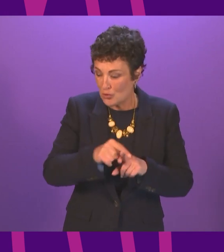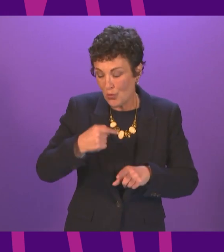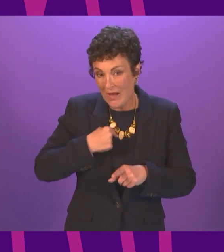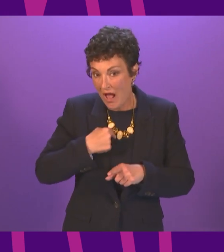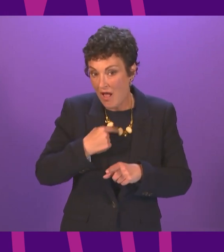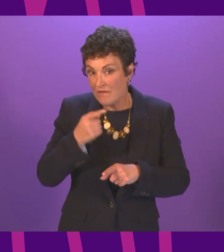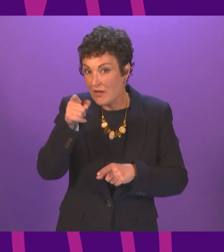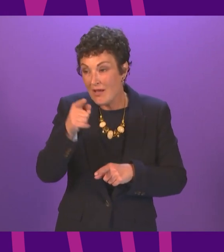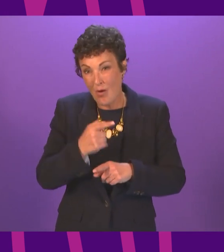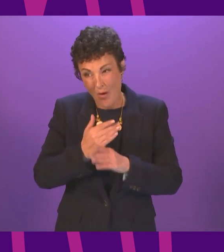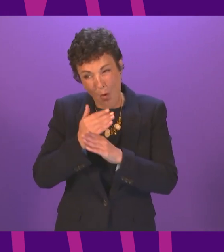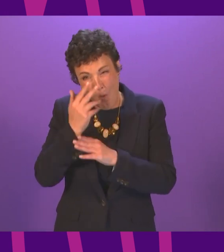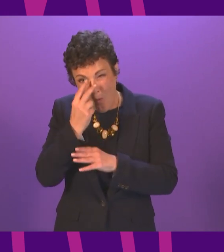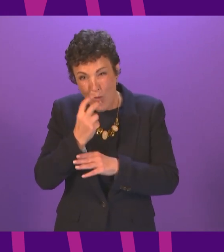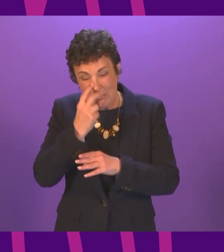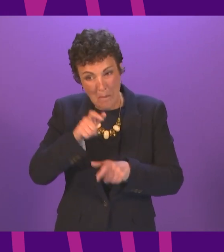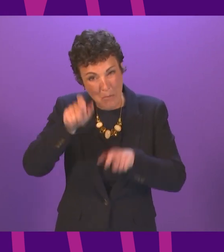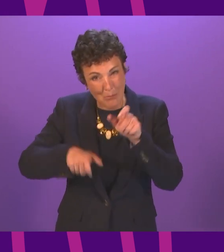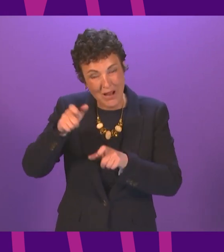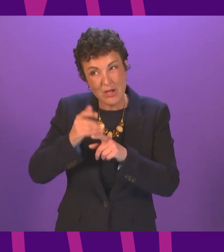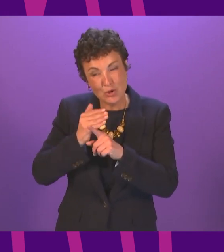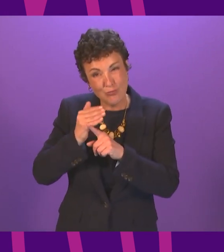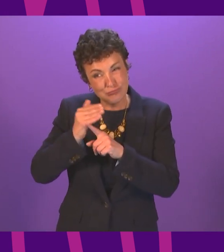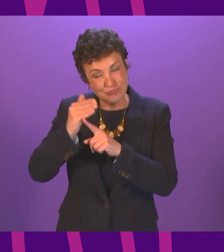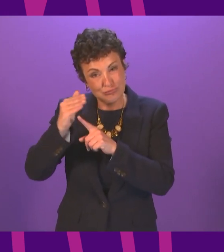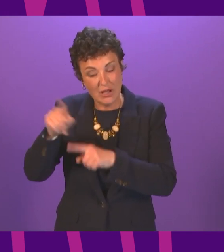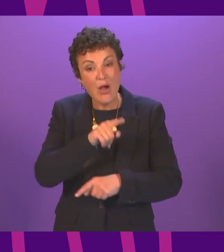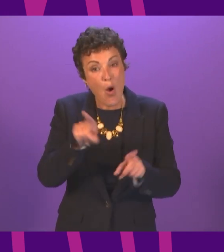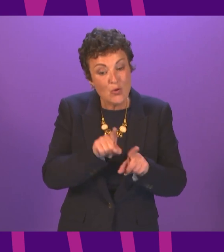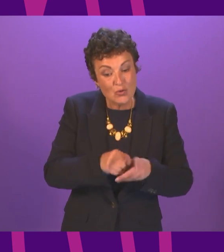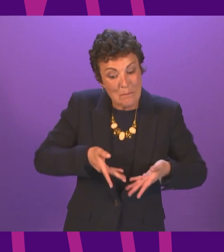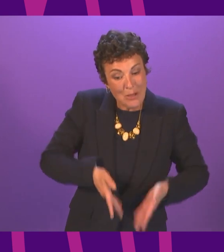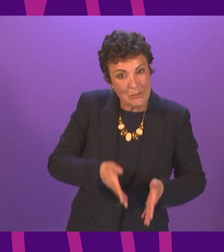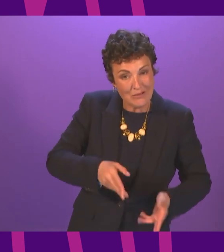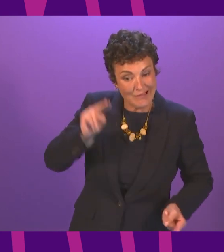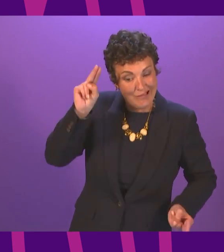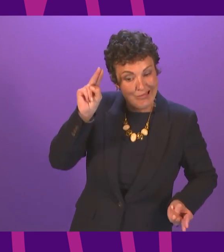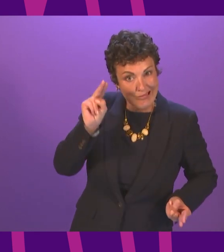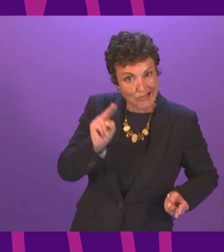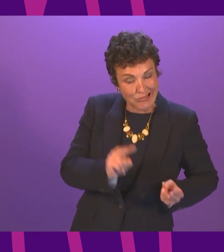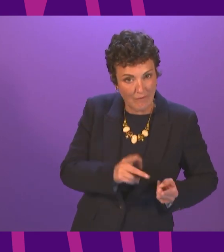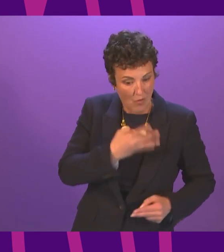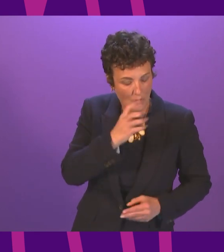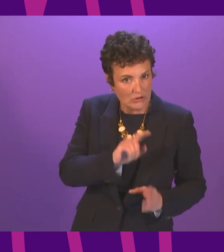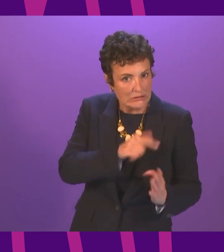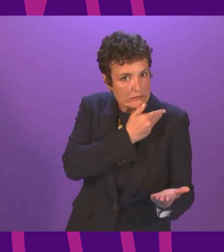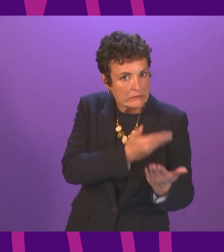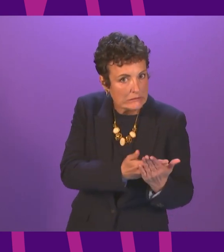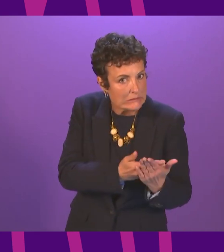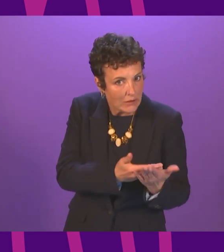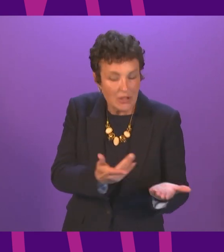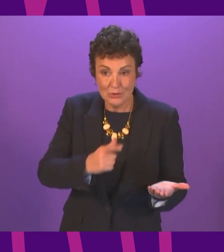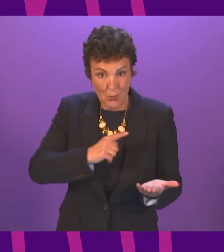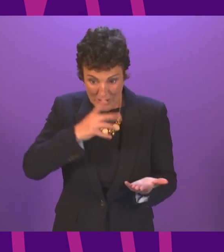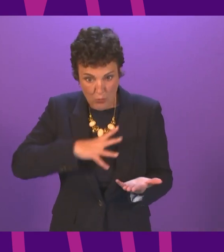well as a declining population we've had a declining population for some 40 years we want to be net contributors to the country and recovery